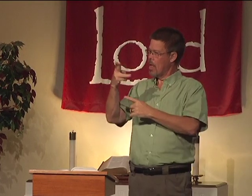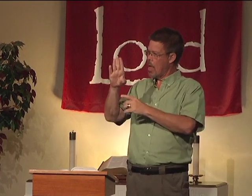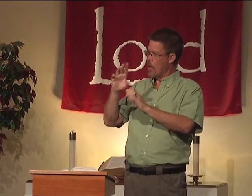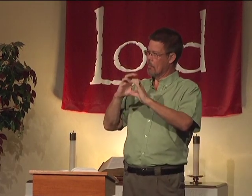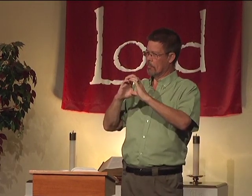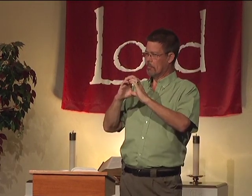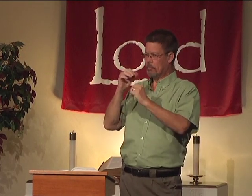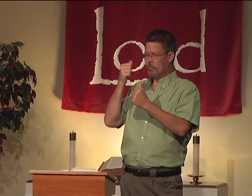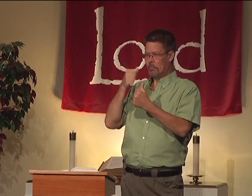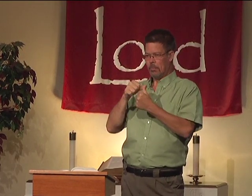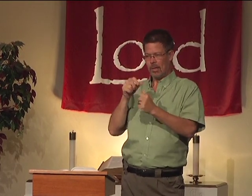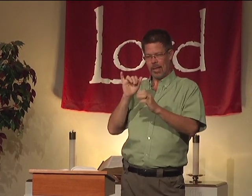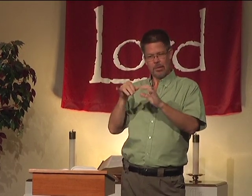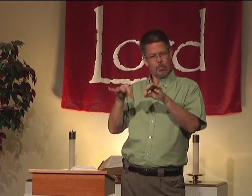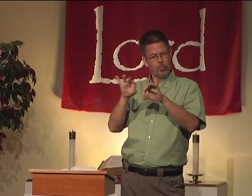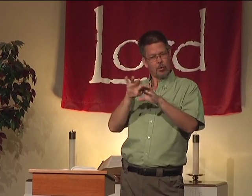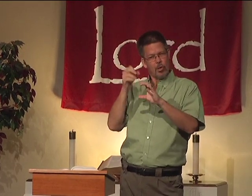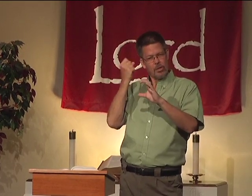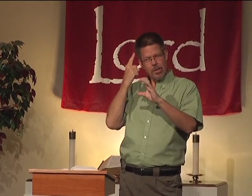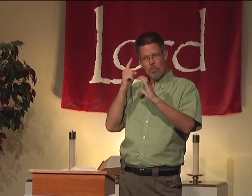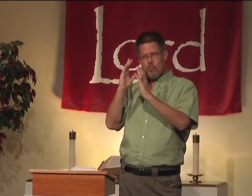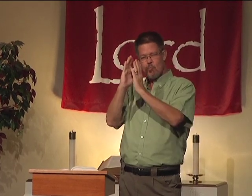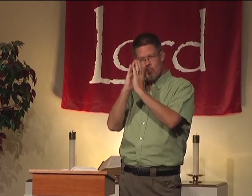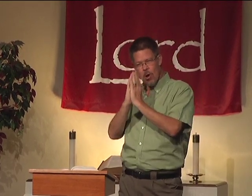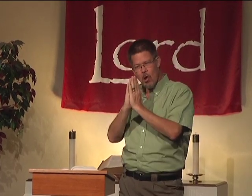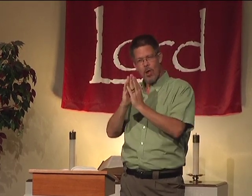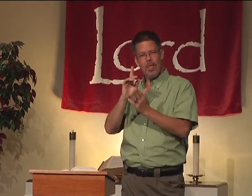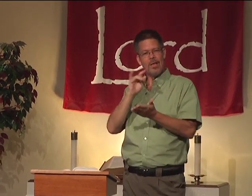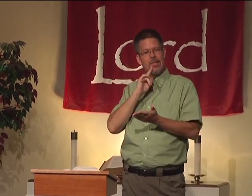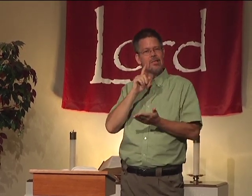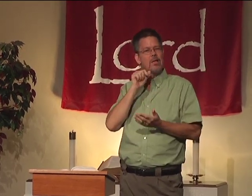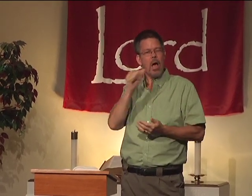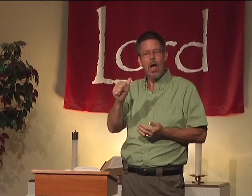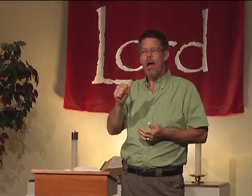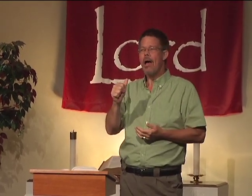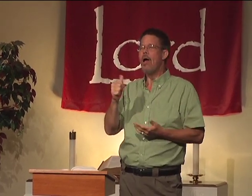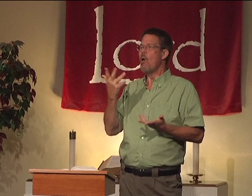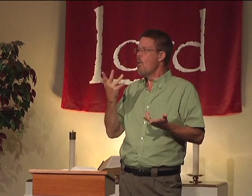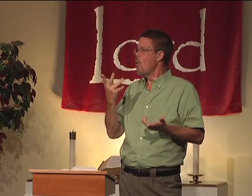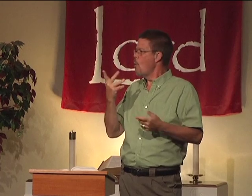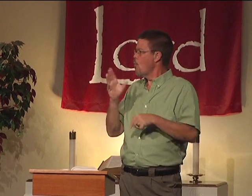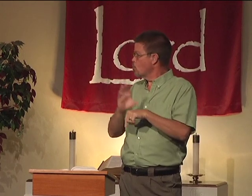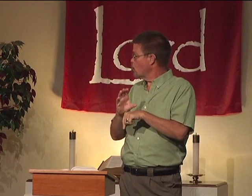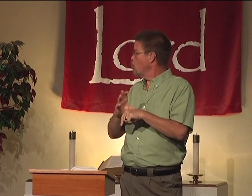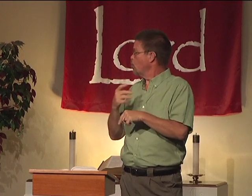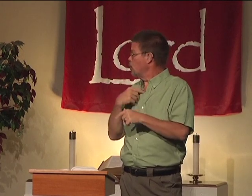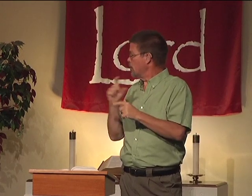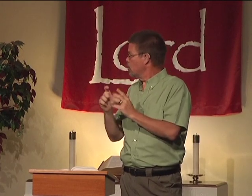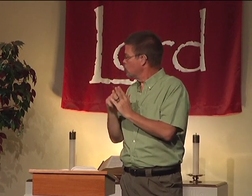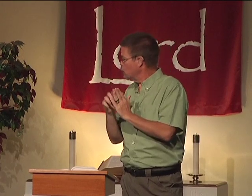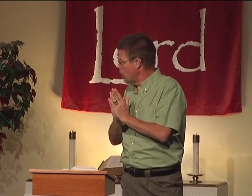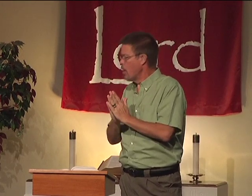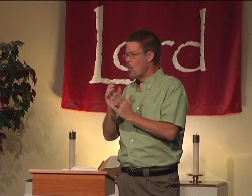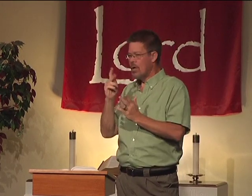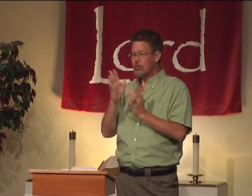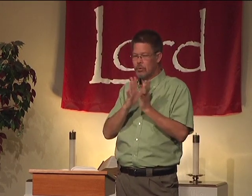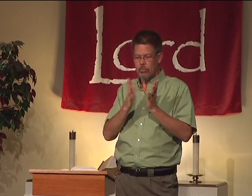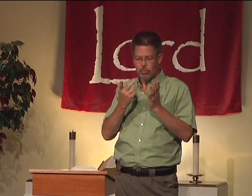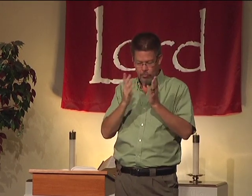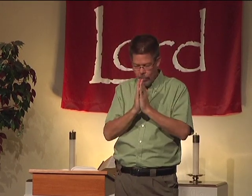We talked about the hub, if you remember, and that's critical that we understand that. Prayer is not, oh, church says we need to